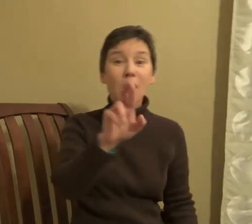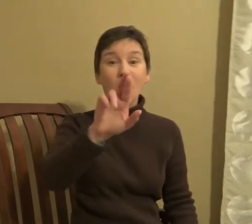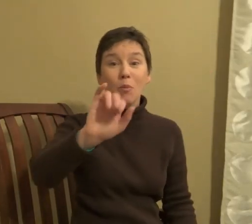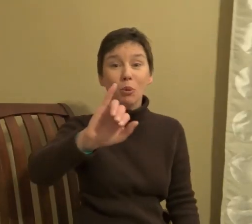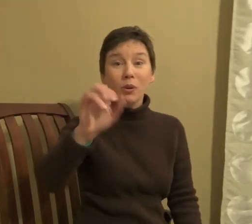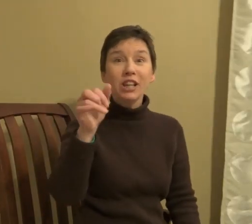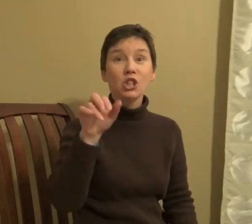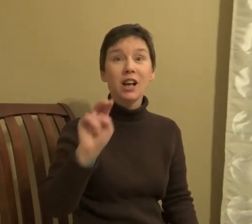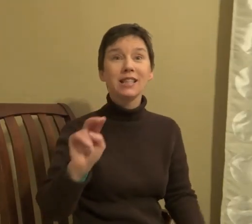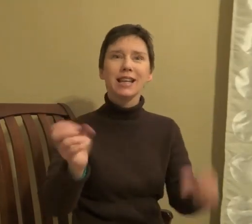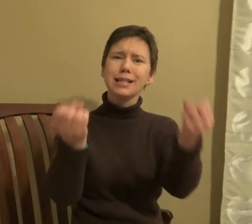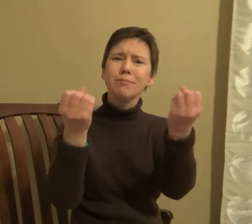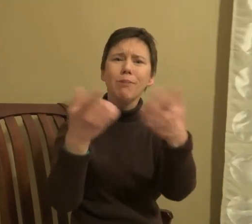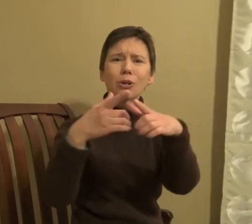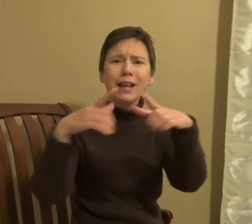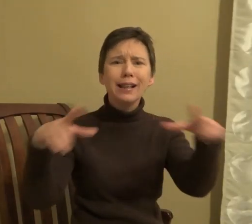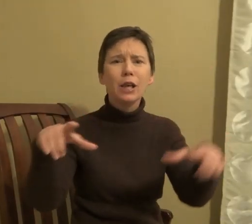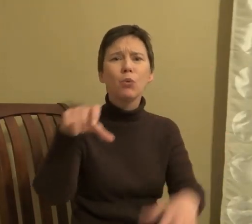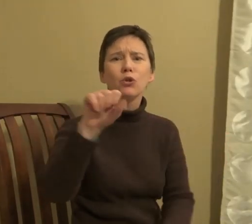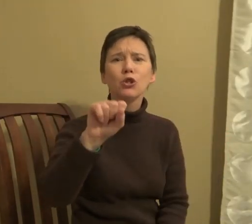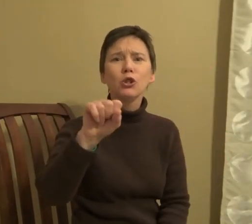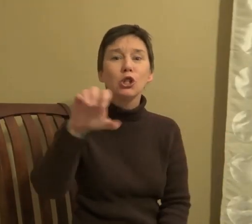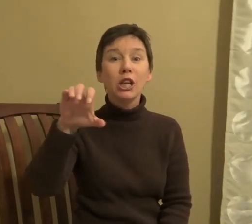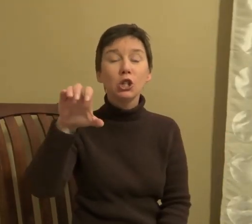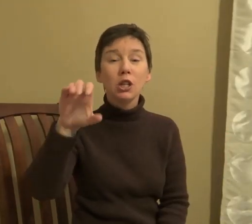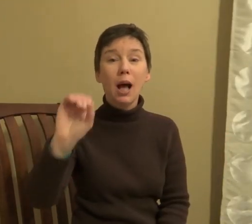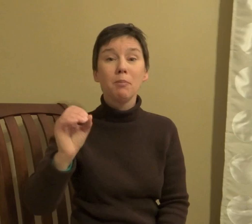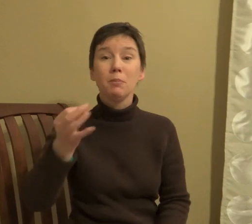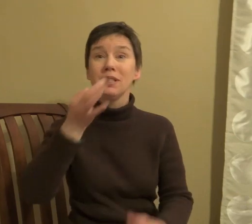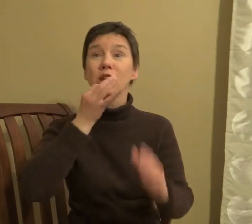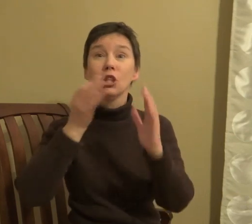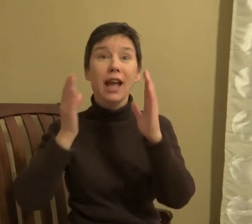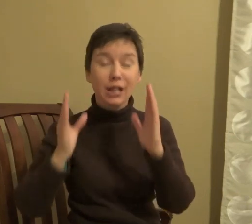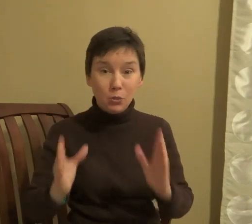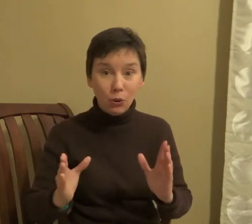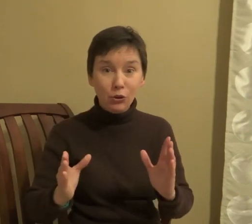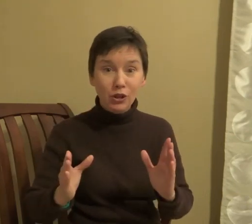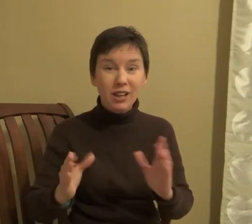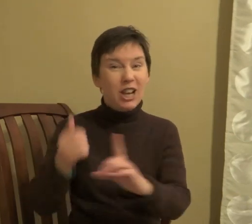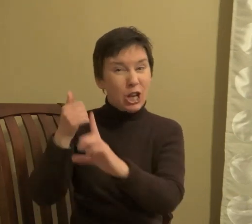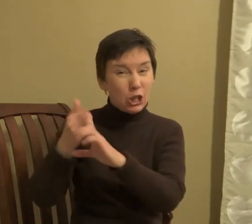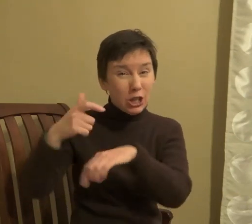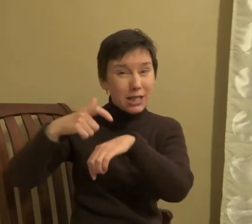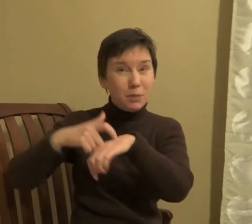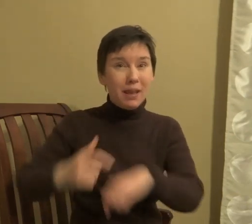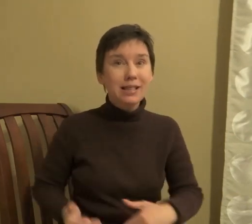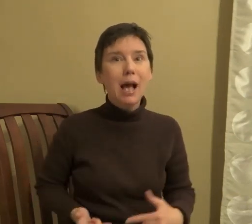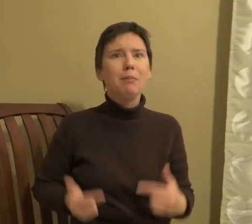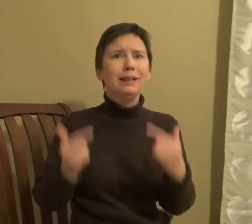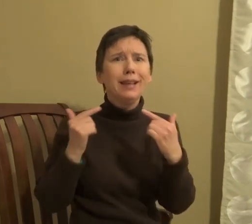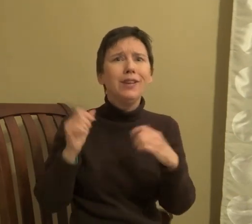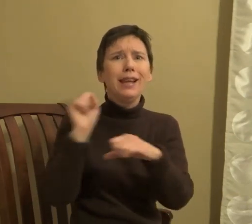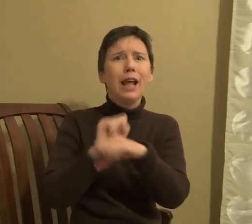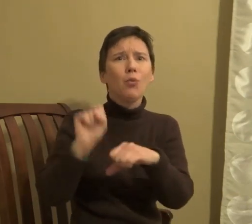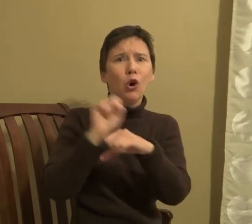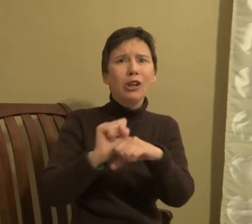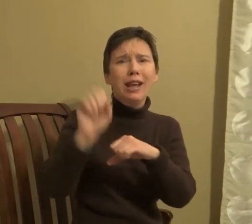Maria Johnson is a multilingual search engine optimization expert. She has spent time living and working